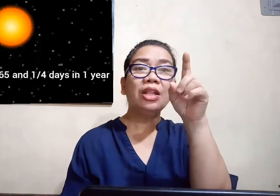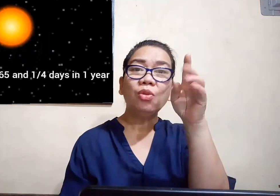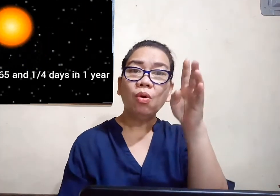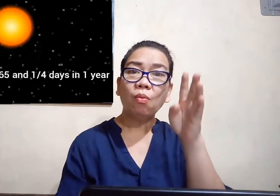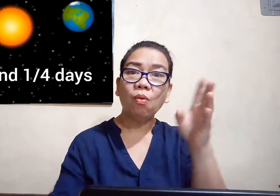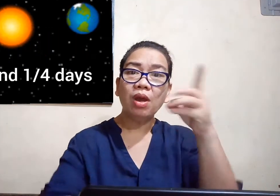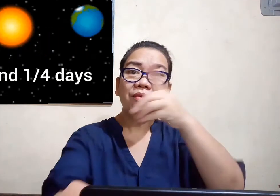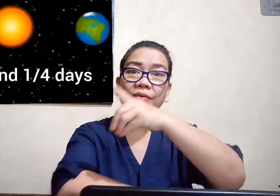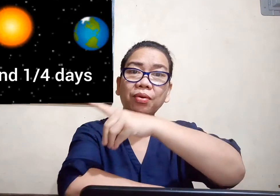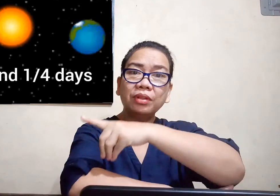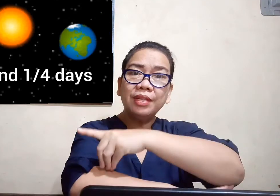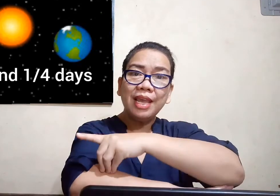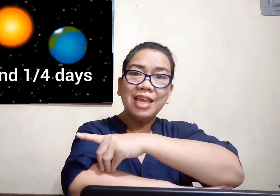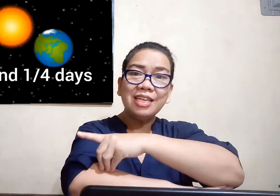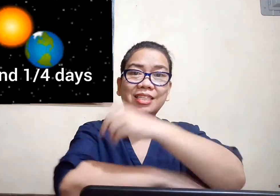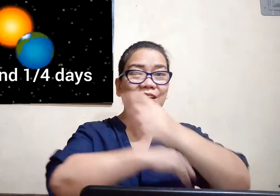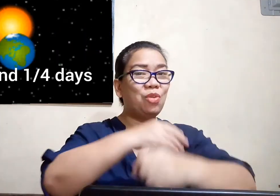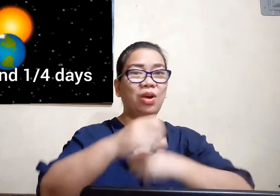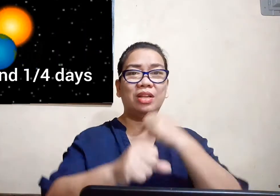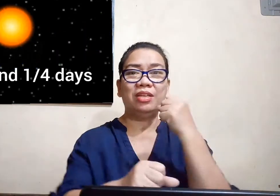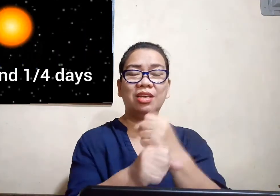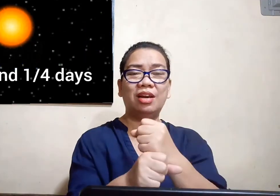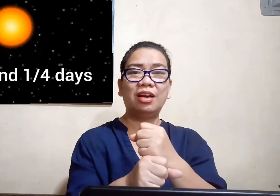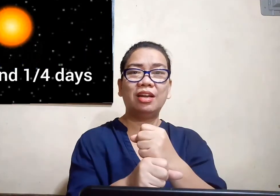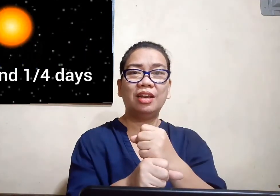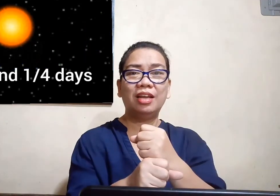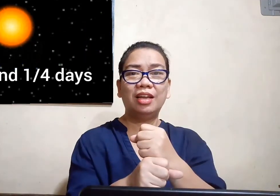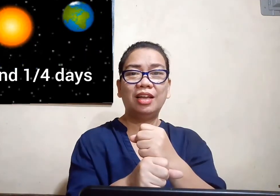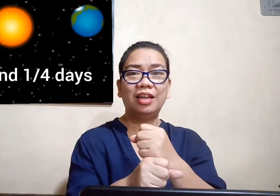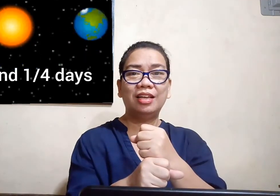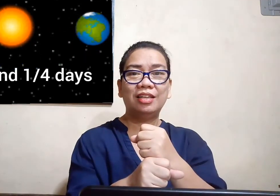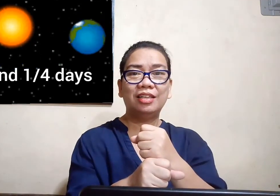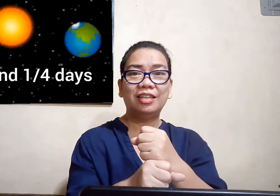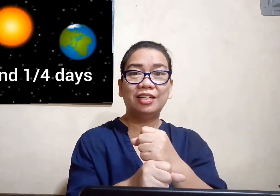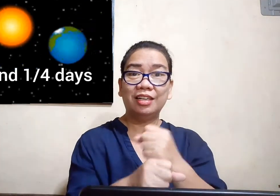one-fourth days in one year okay